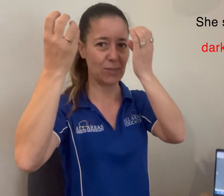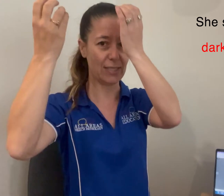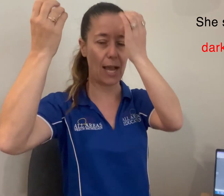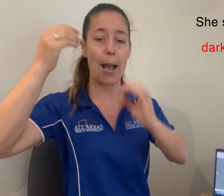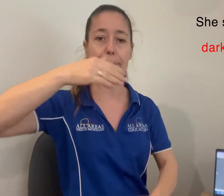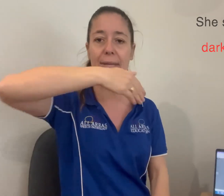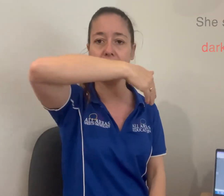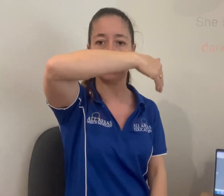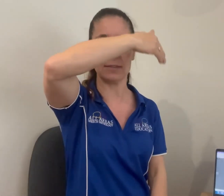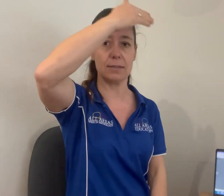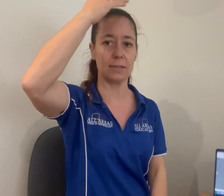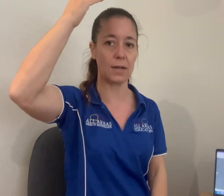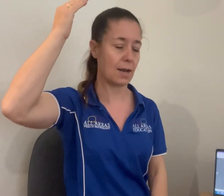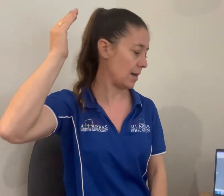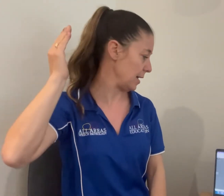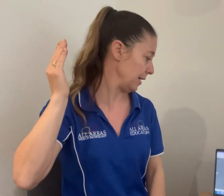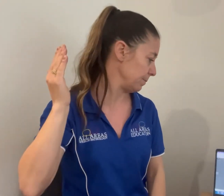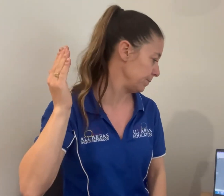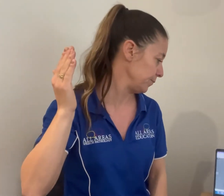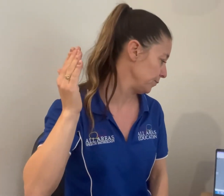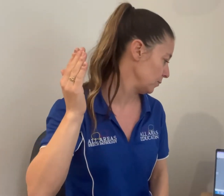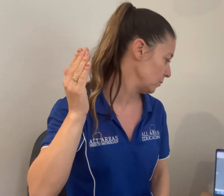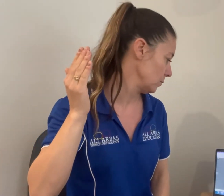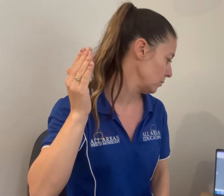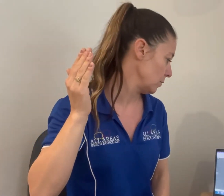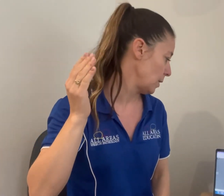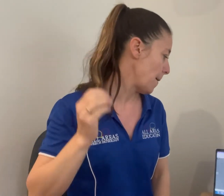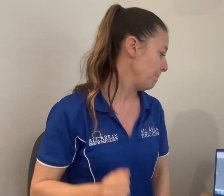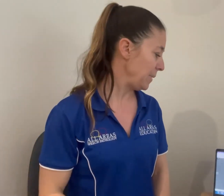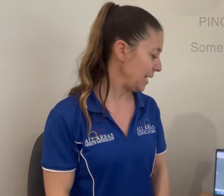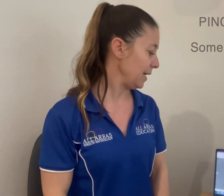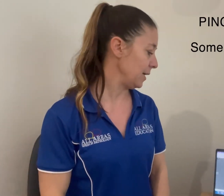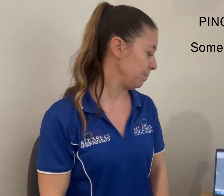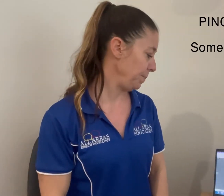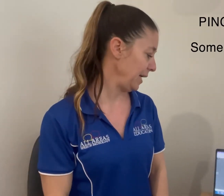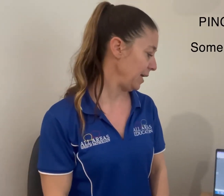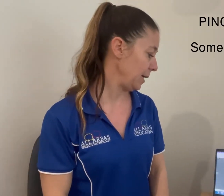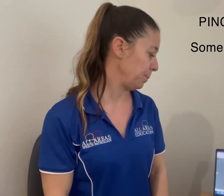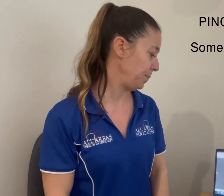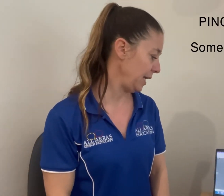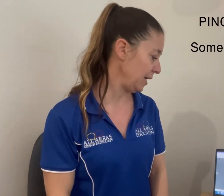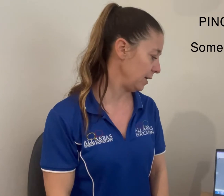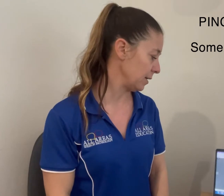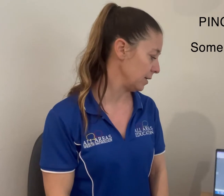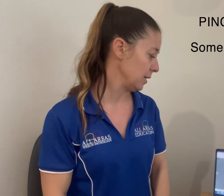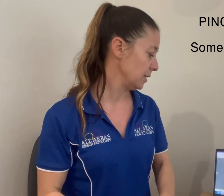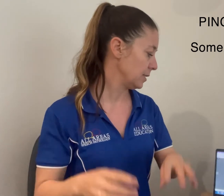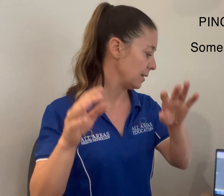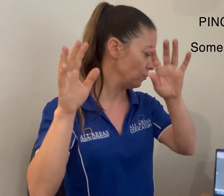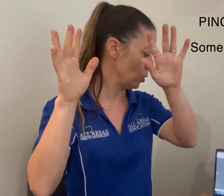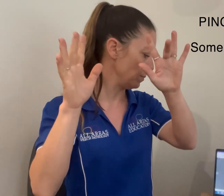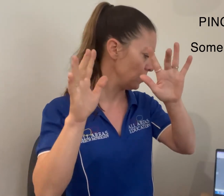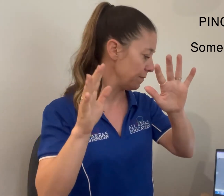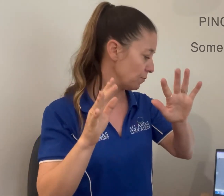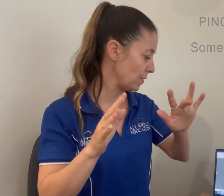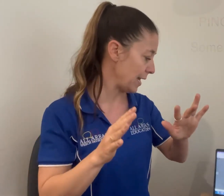up in the sky. Ping, ping, ping, Some drops of rain